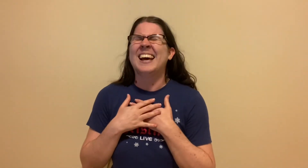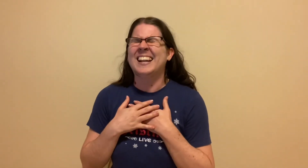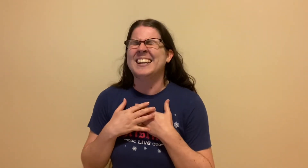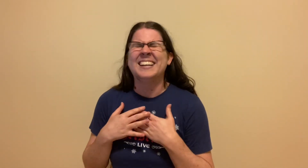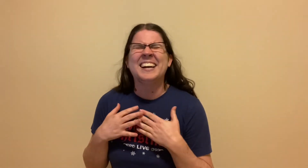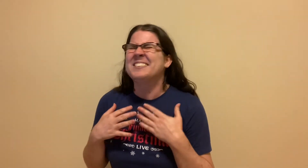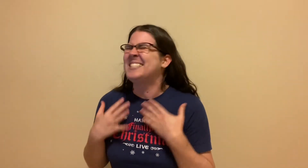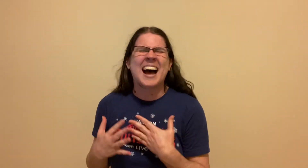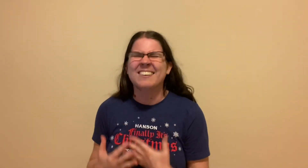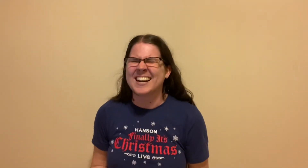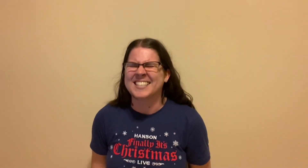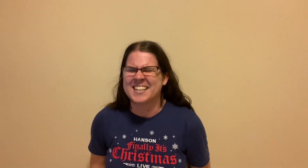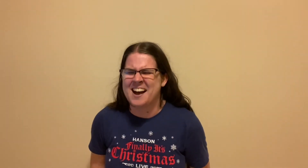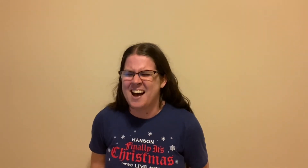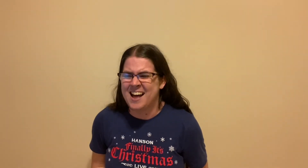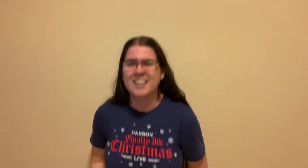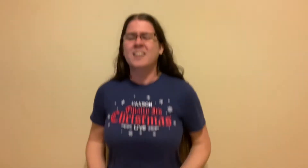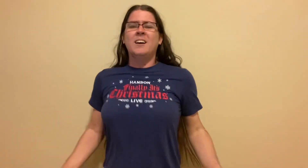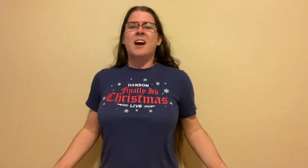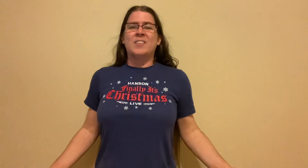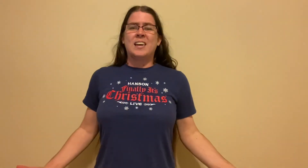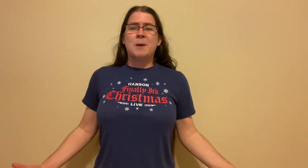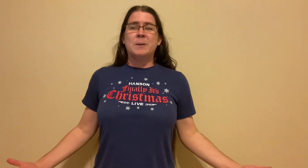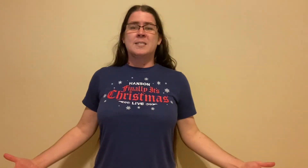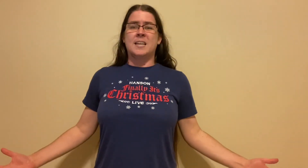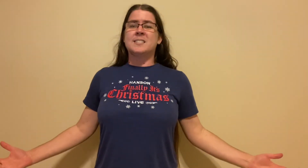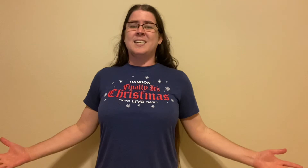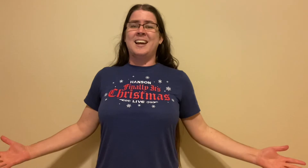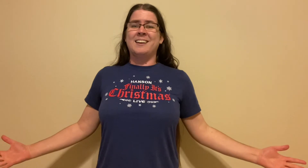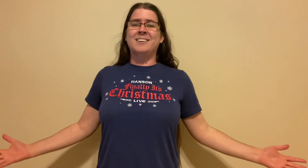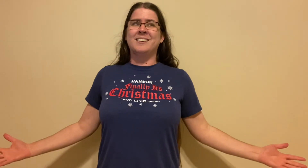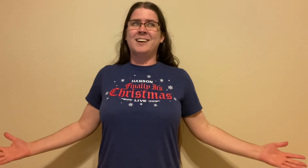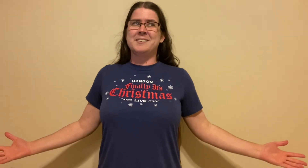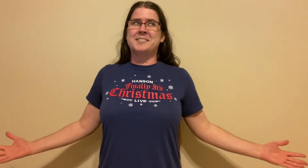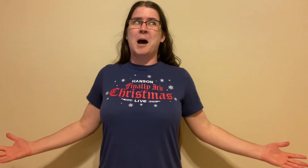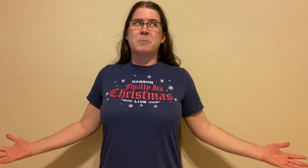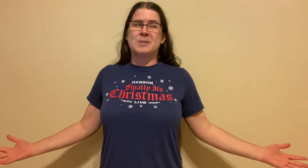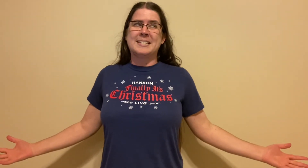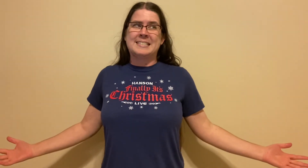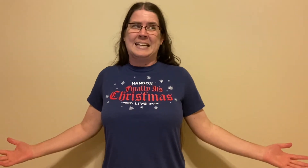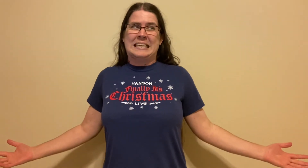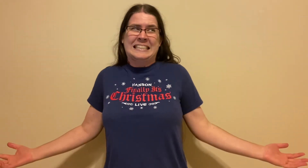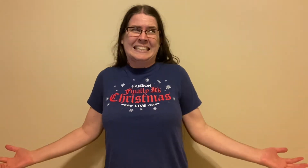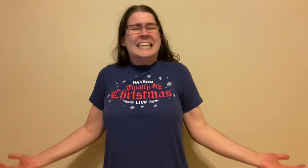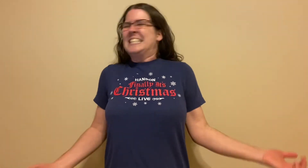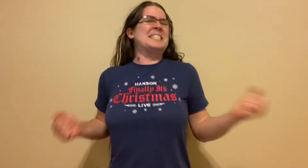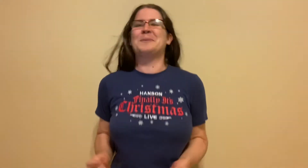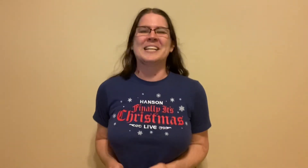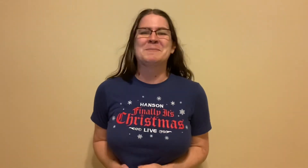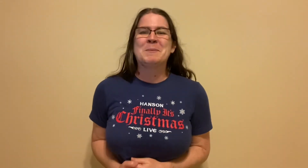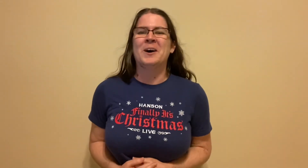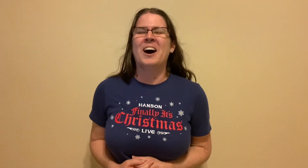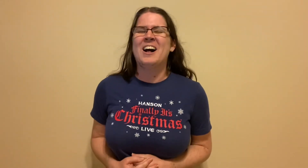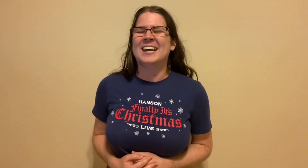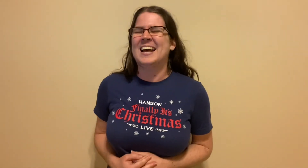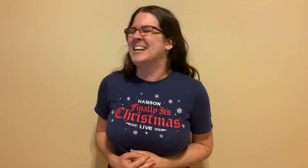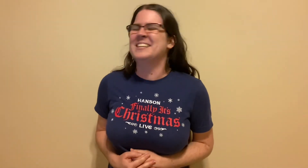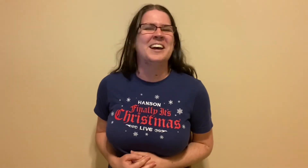is the got insisting I'll stop resisting just watch me pull in a new